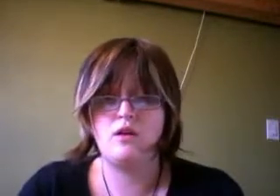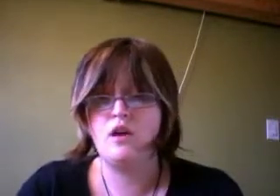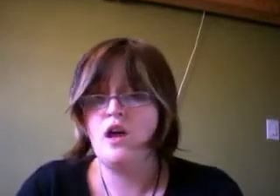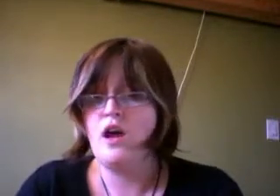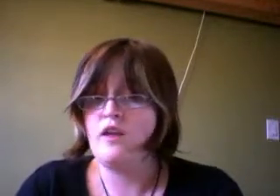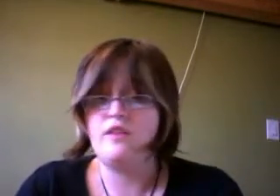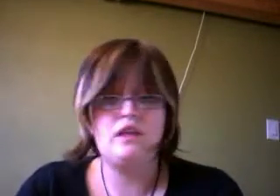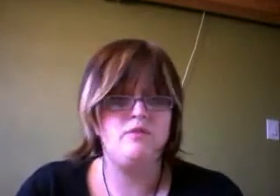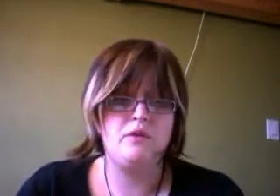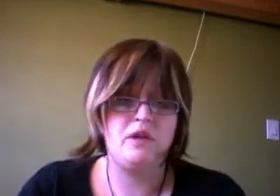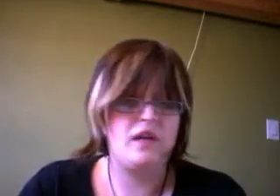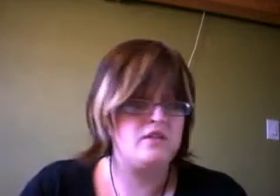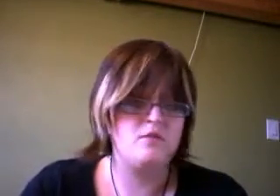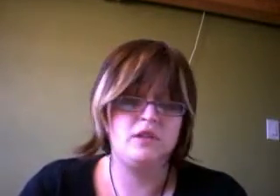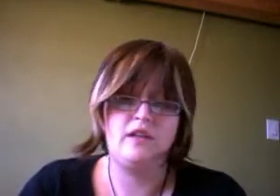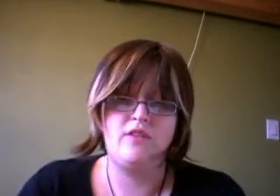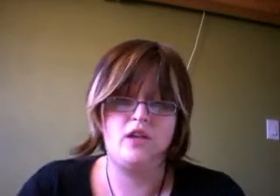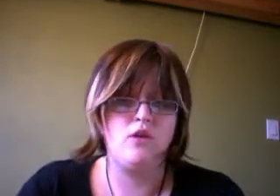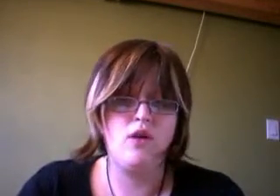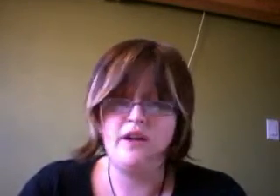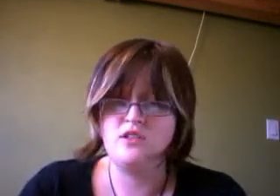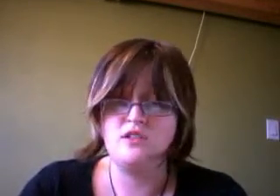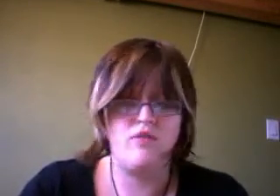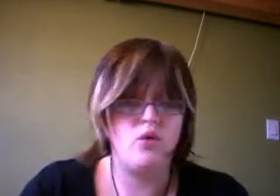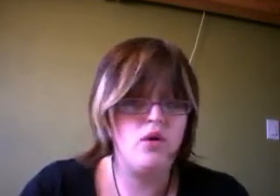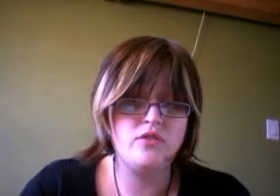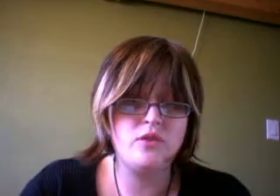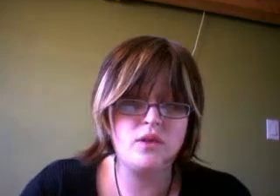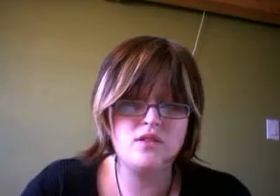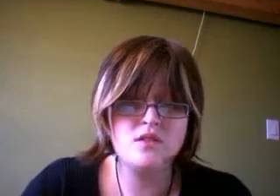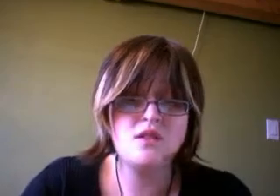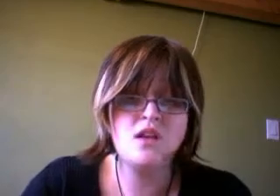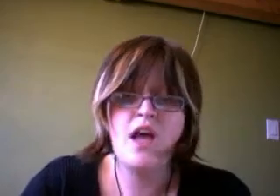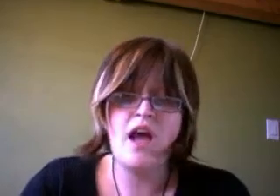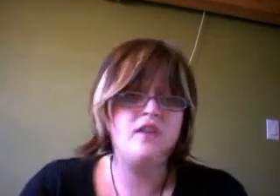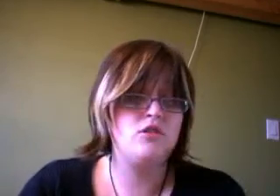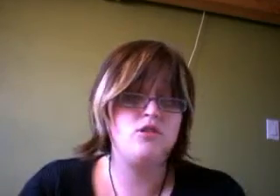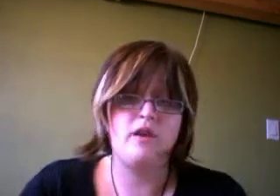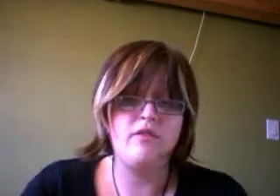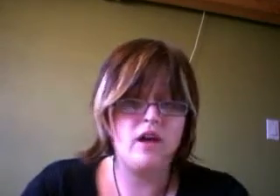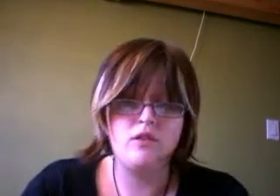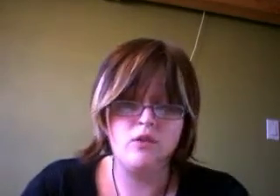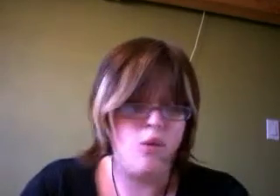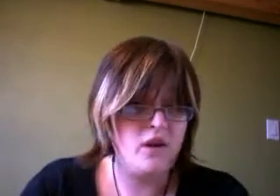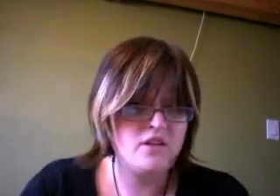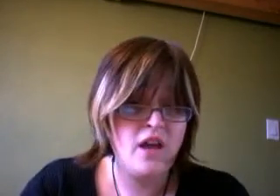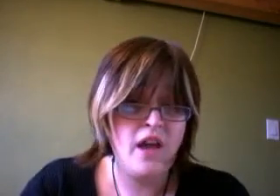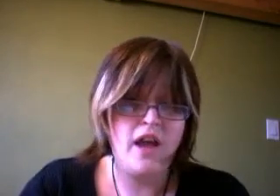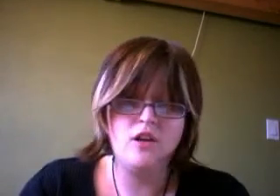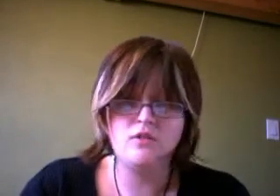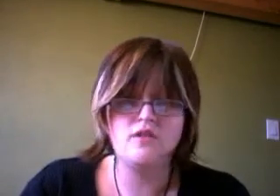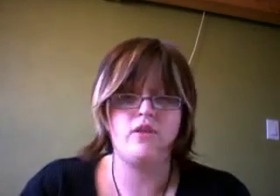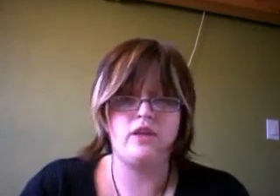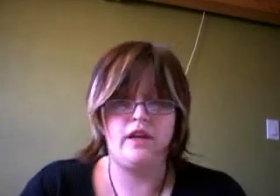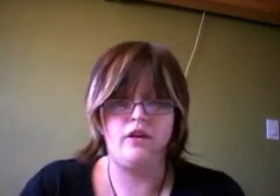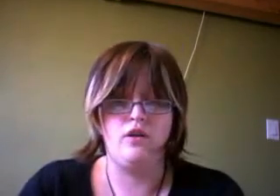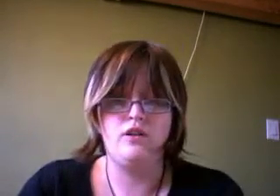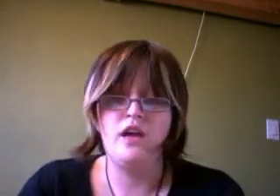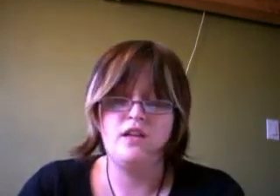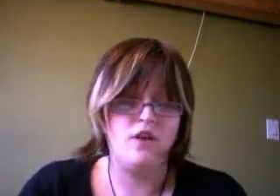I think you've been raised to believe that your actions have no consequences and that you can do whatever the hell you want and no one's ever going to get hurt. It's not